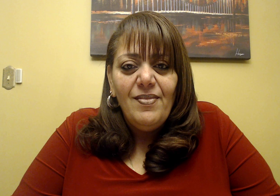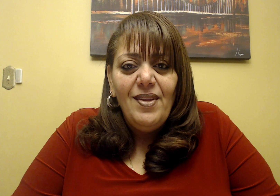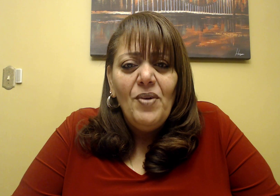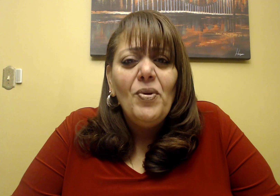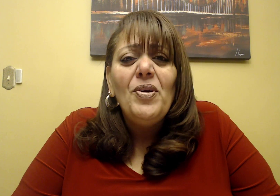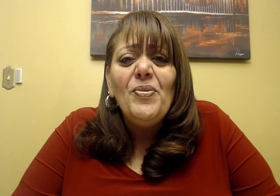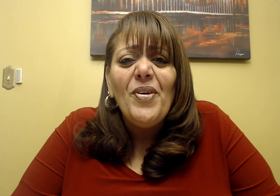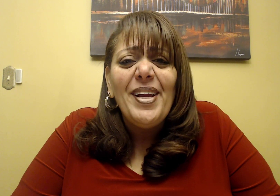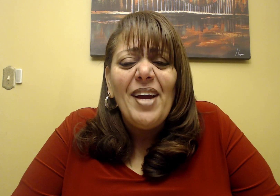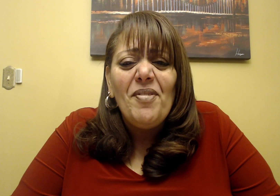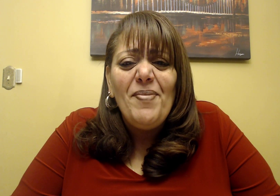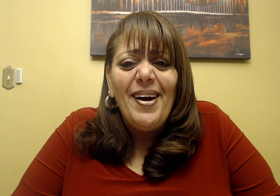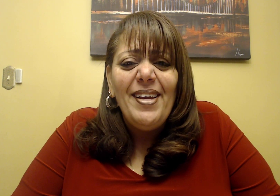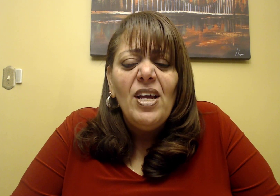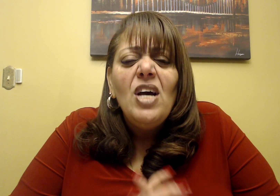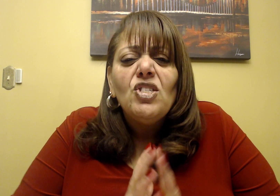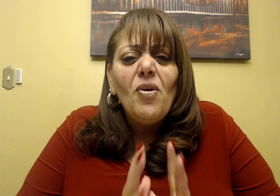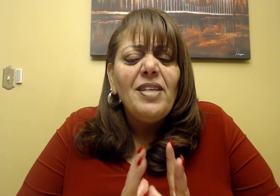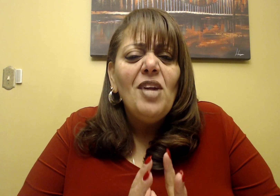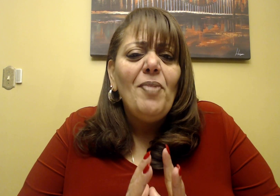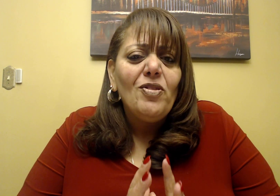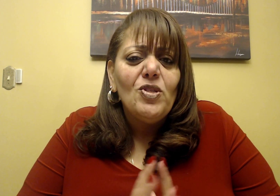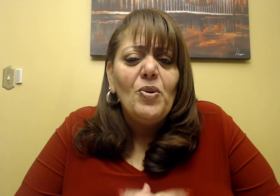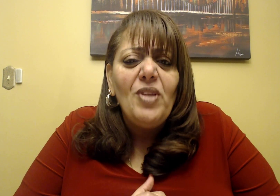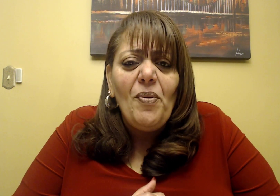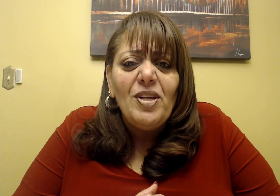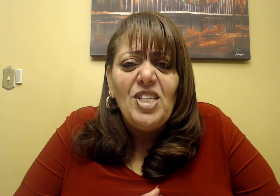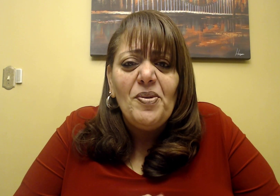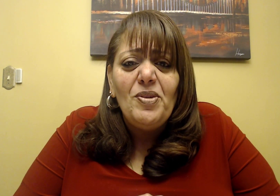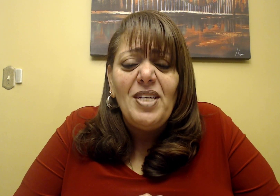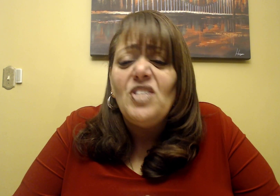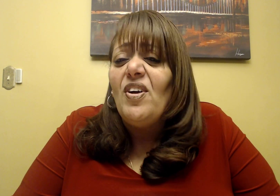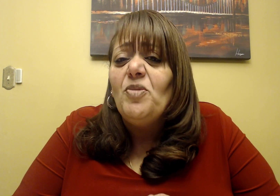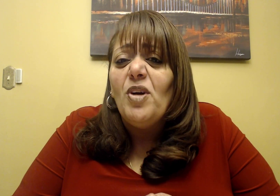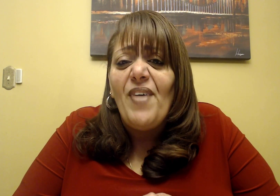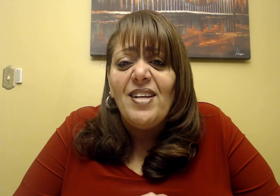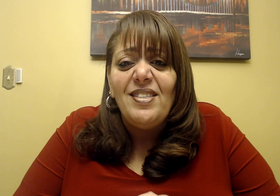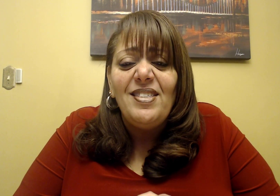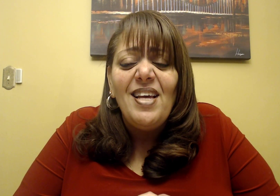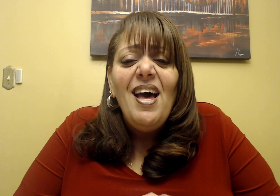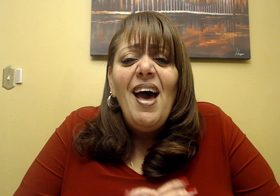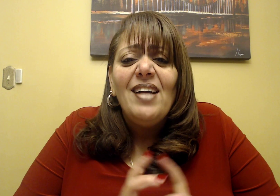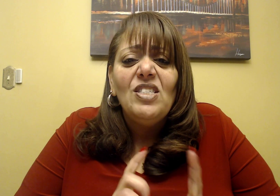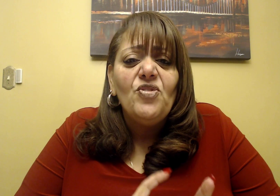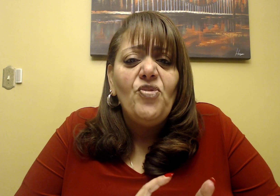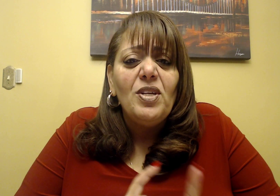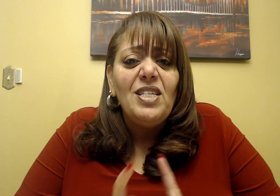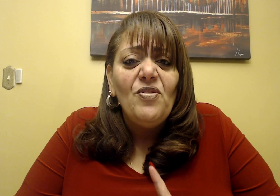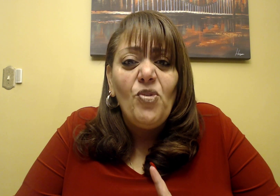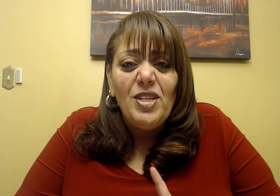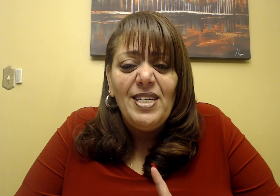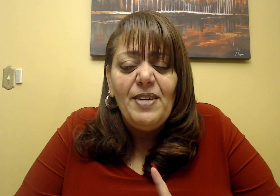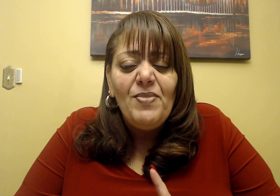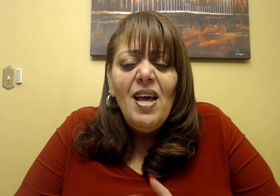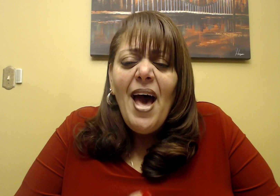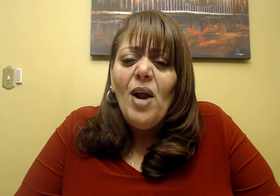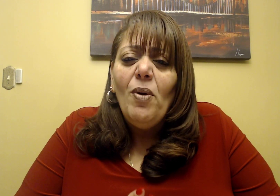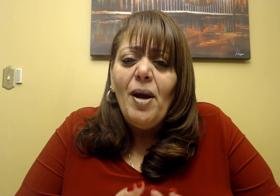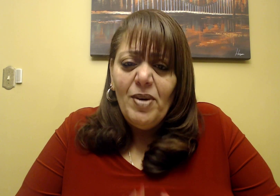Well, good morning, everybody. So excited about this word that I want to share with you today. It's found in the book of Exodus, Exodus 14, 14. And I want to, I'm going to